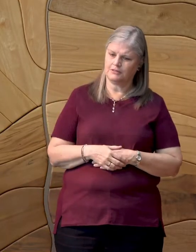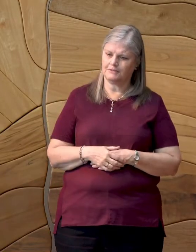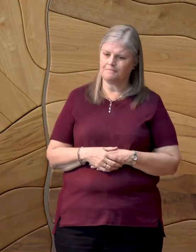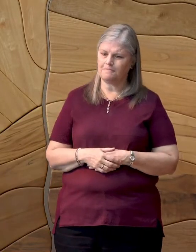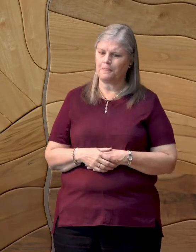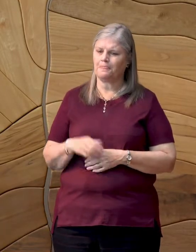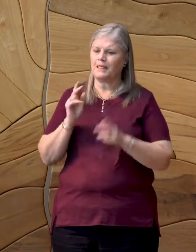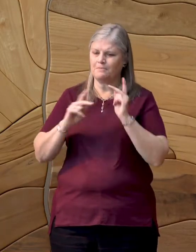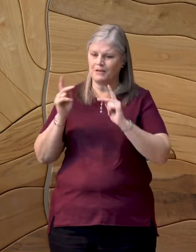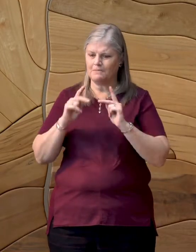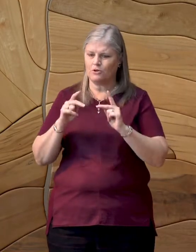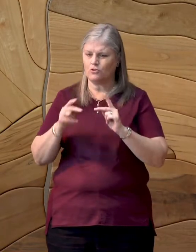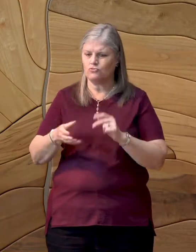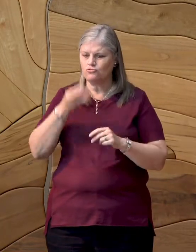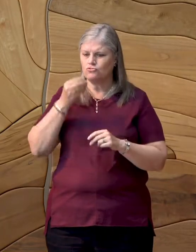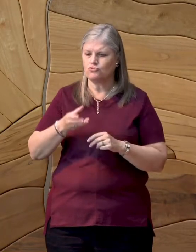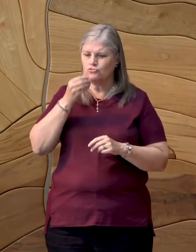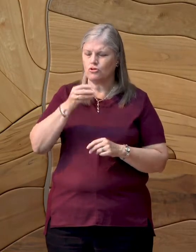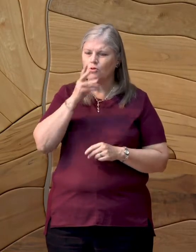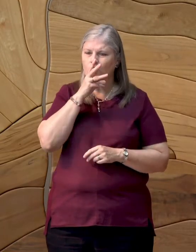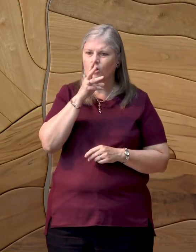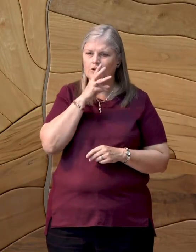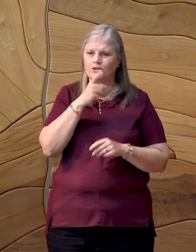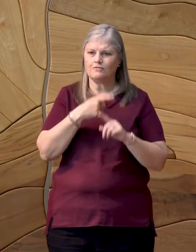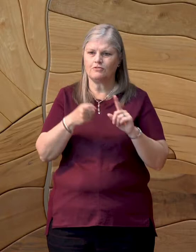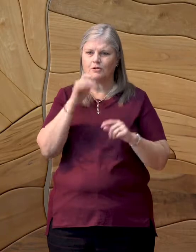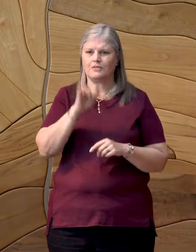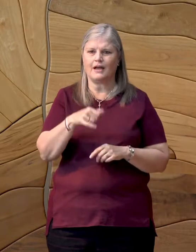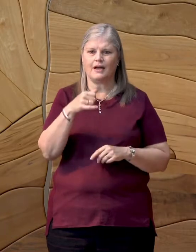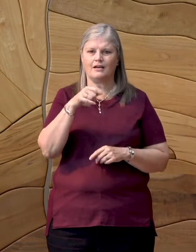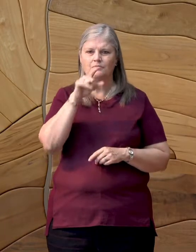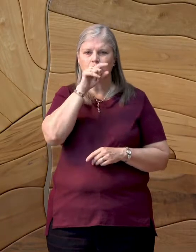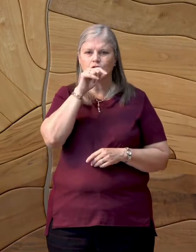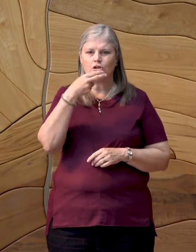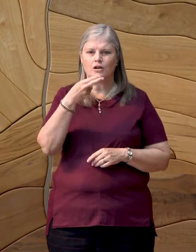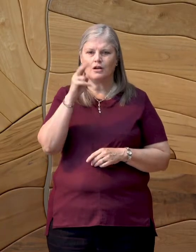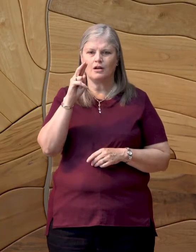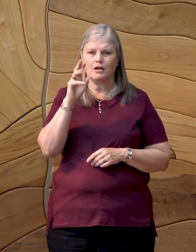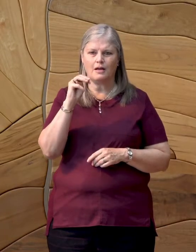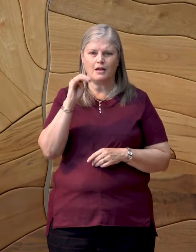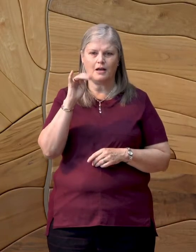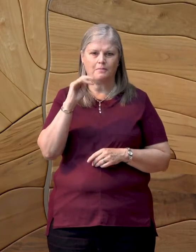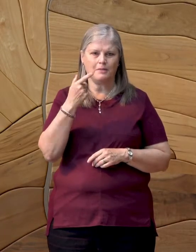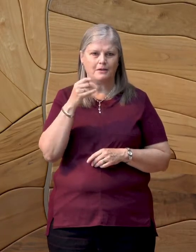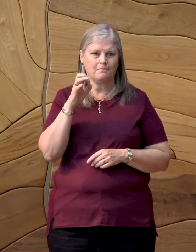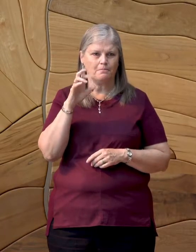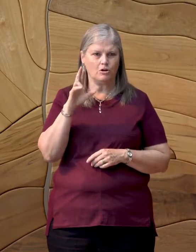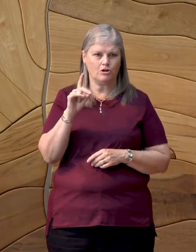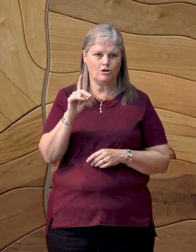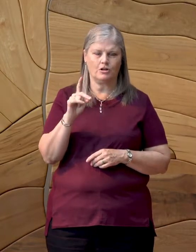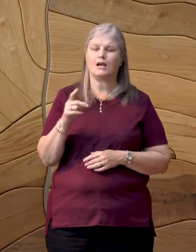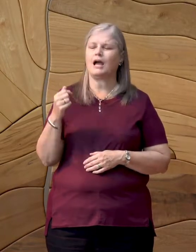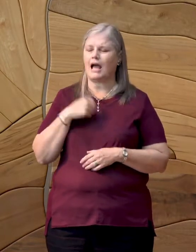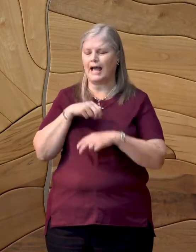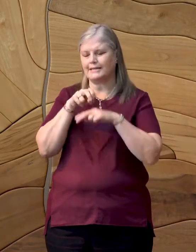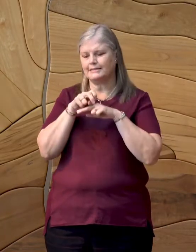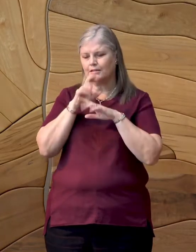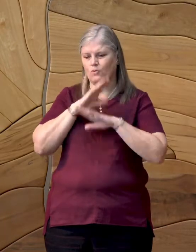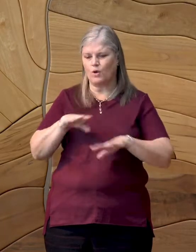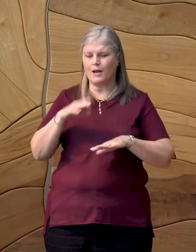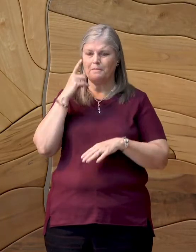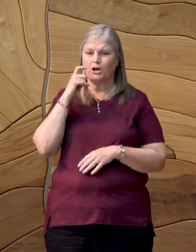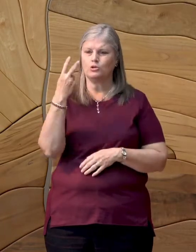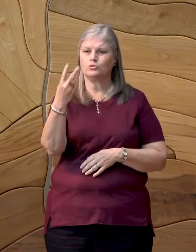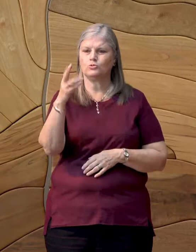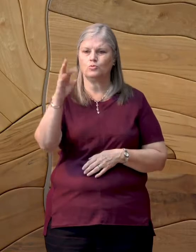irresistible, of the ruby-throated hummingbird. Sit quiet as sandstone as two wild